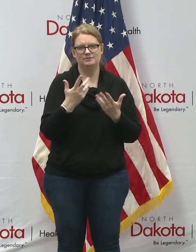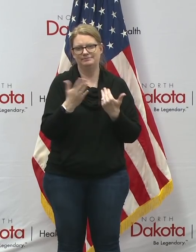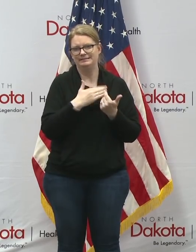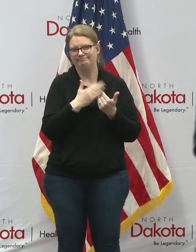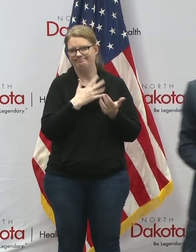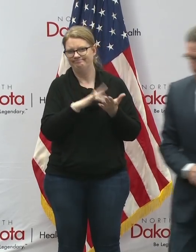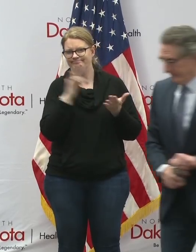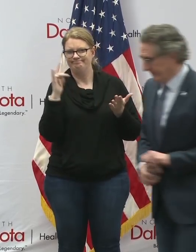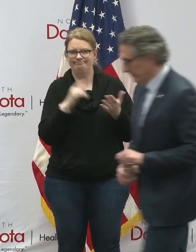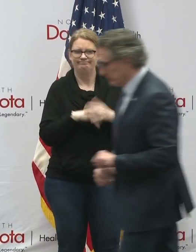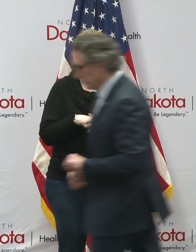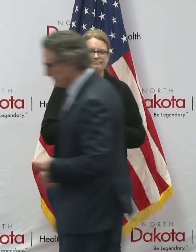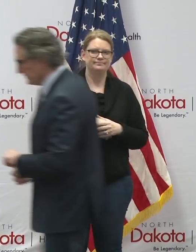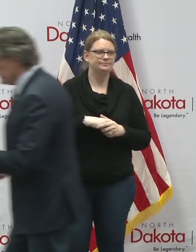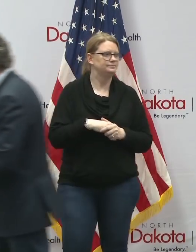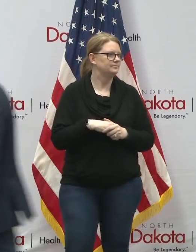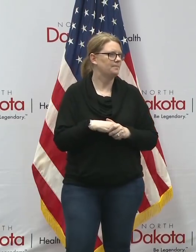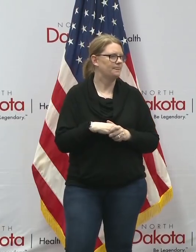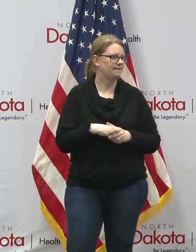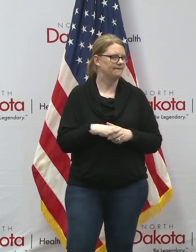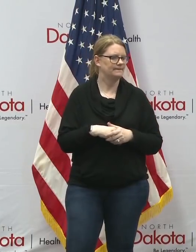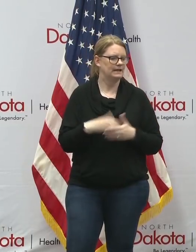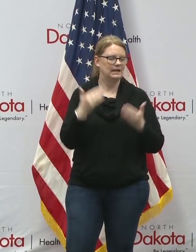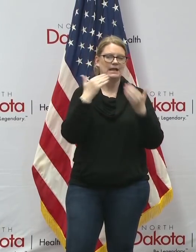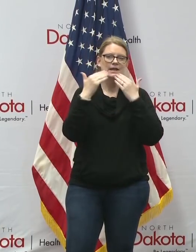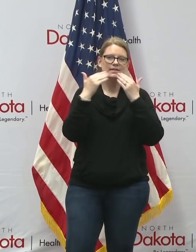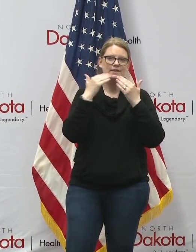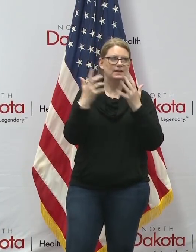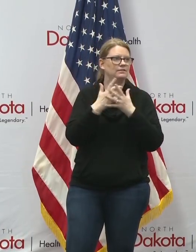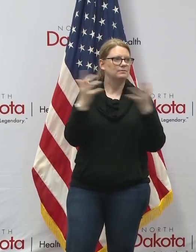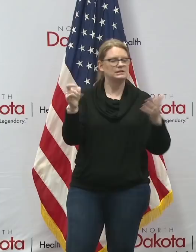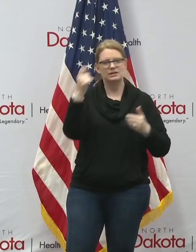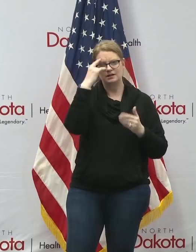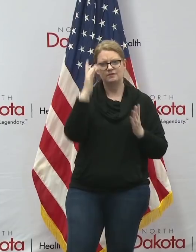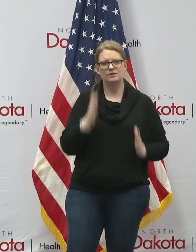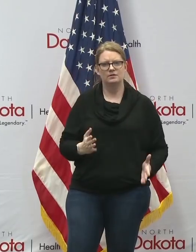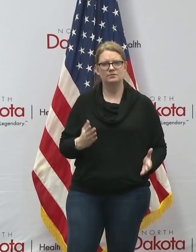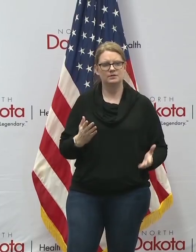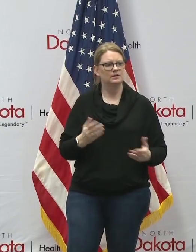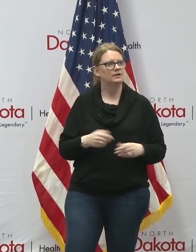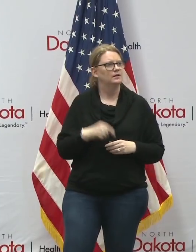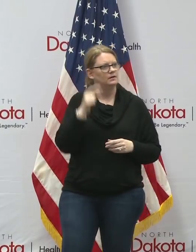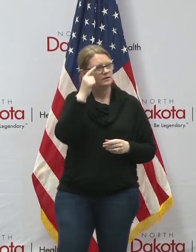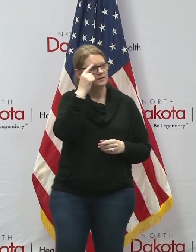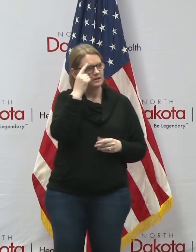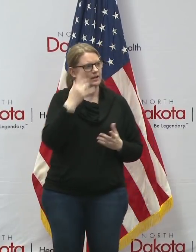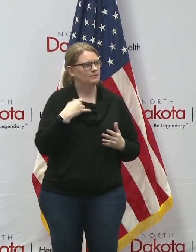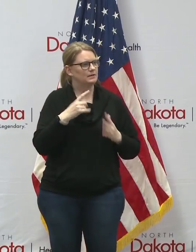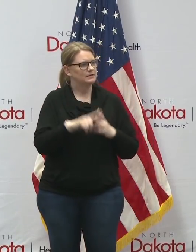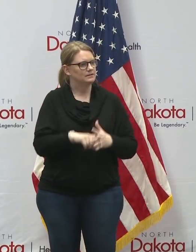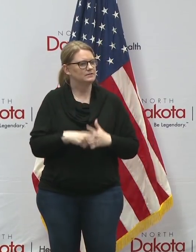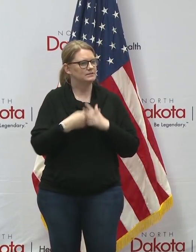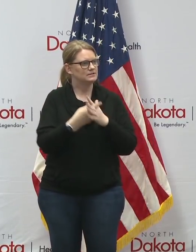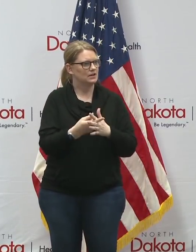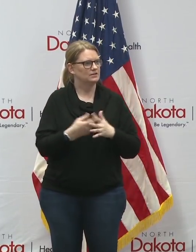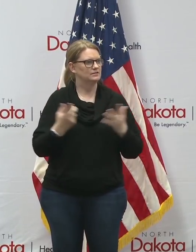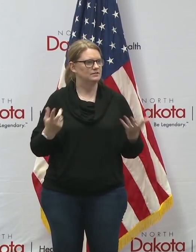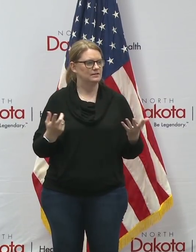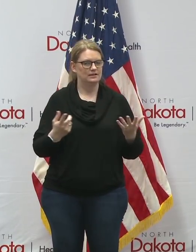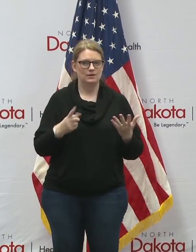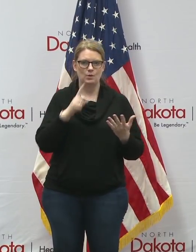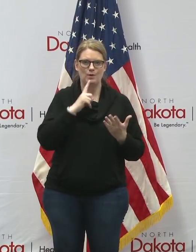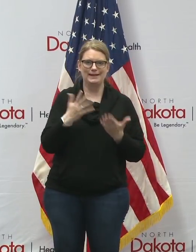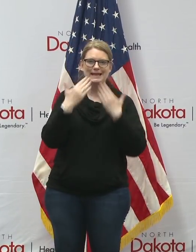welcome thank you very much governor and please let me start by doing something you do just about every day which is to